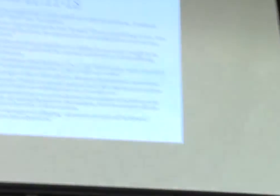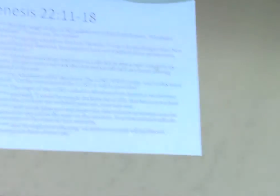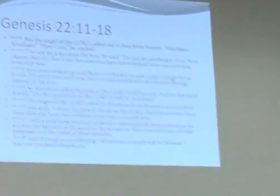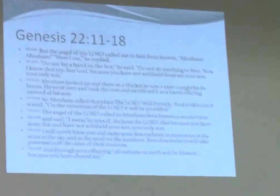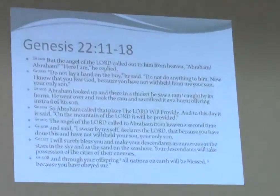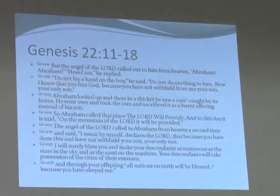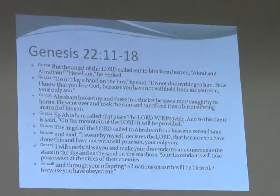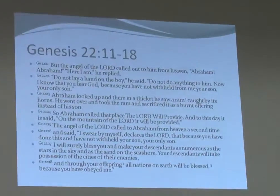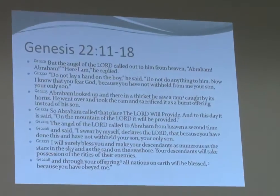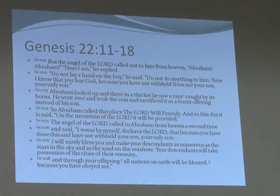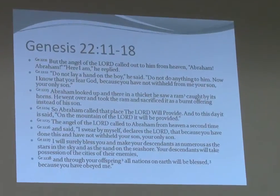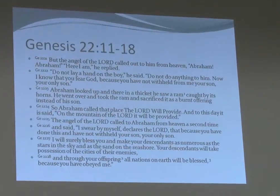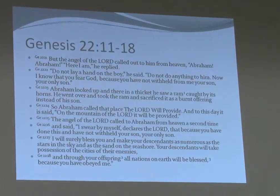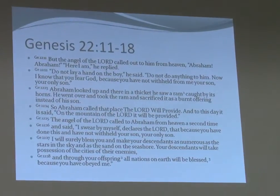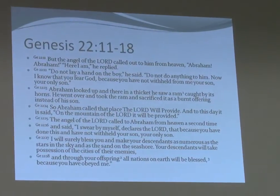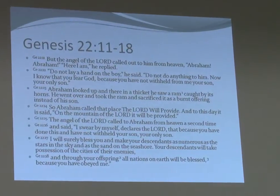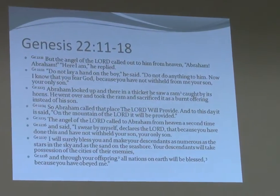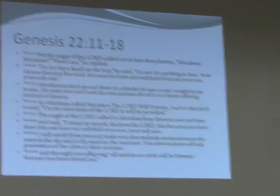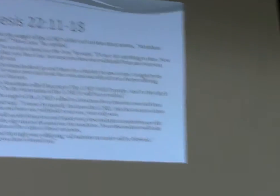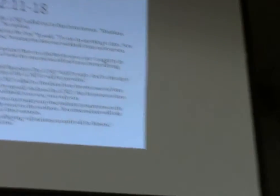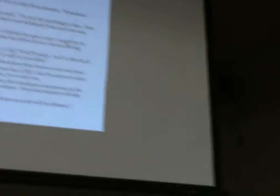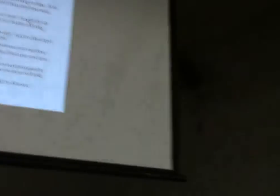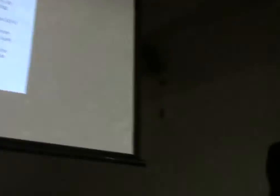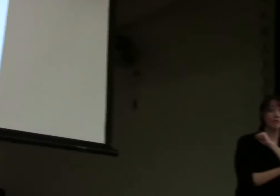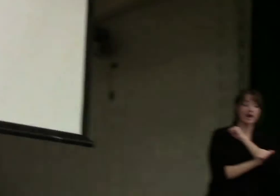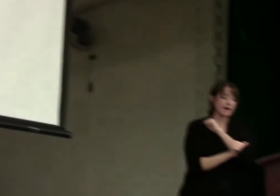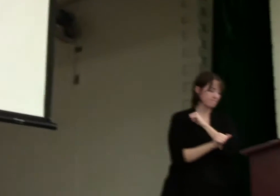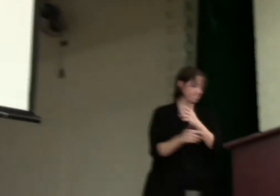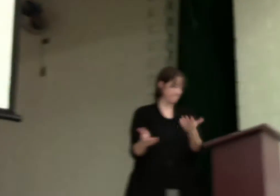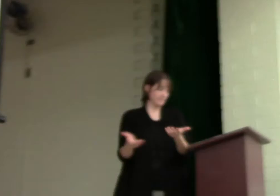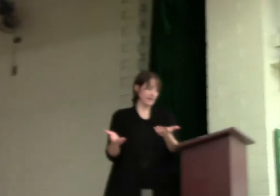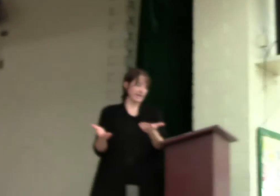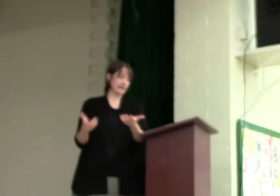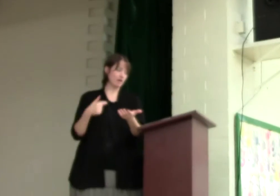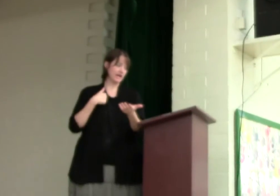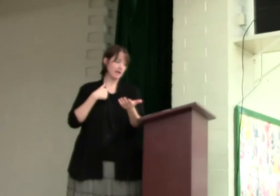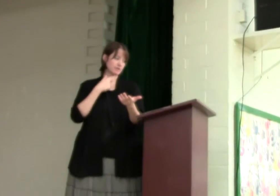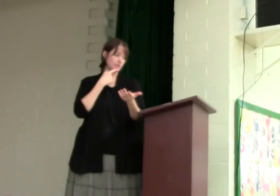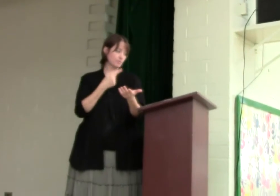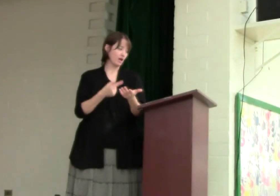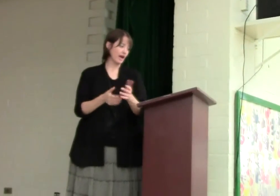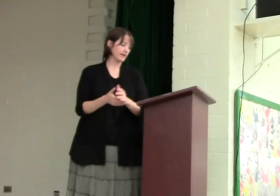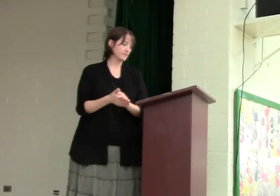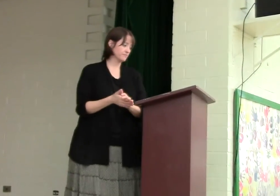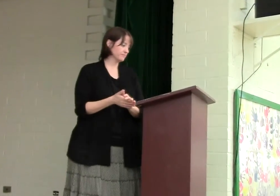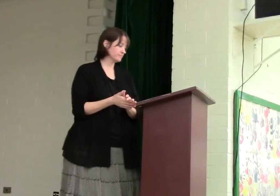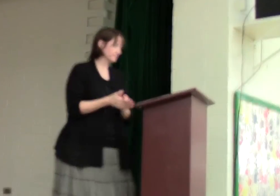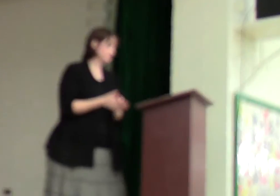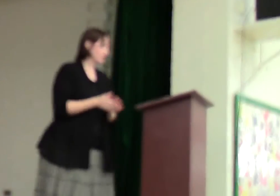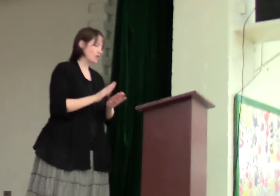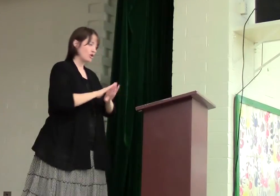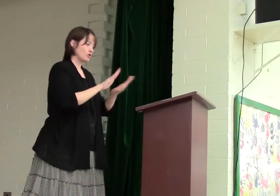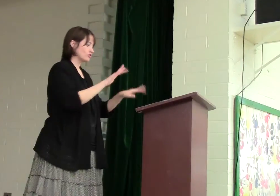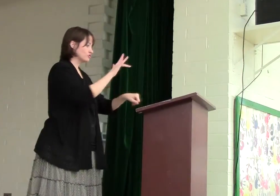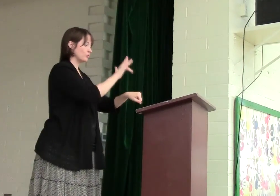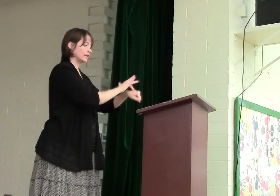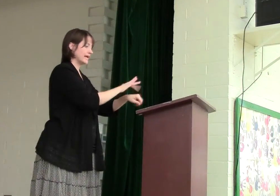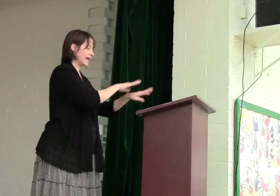of the Lord called out to him from heaven, Abraham, Abraham. Here I am, he replied. Don't lay a